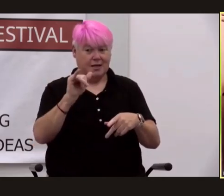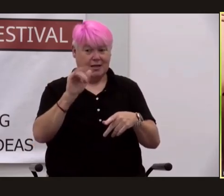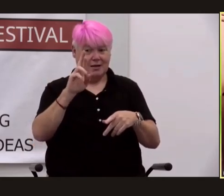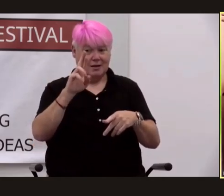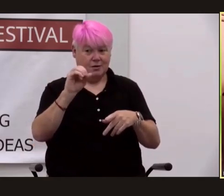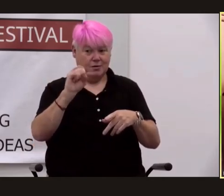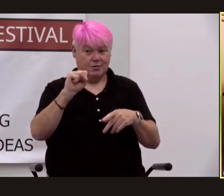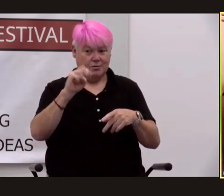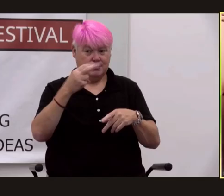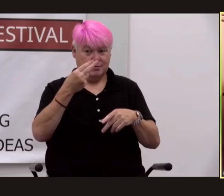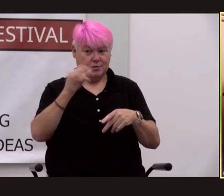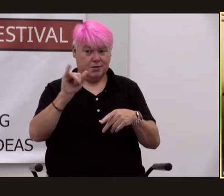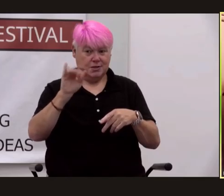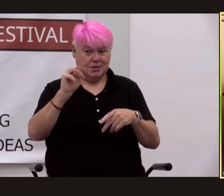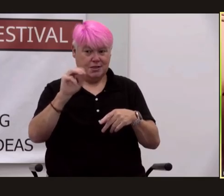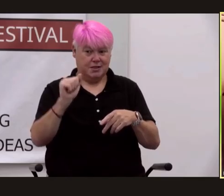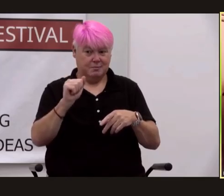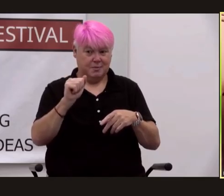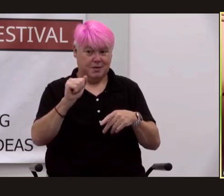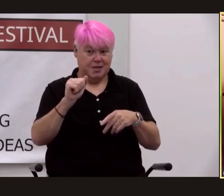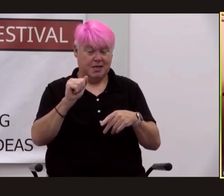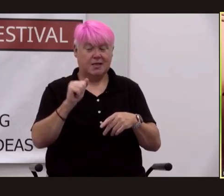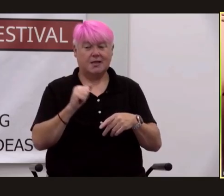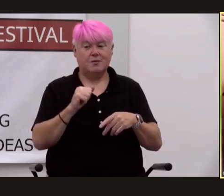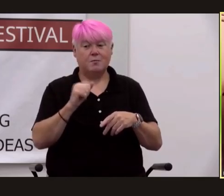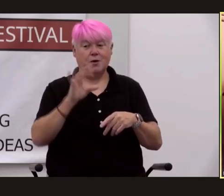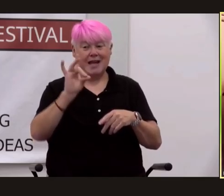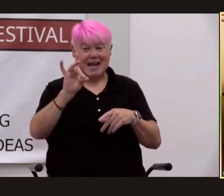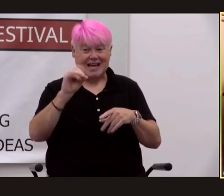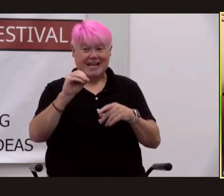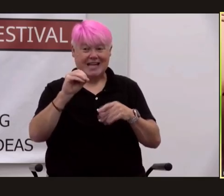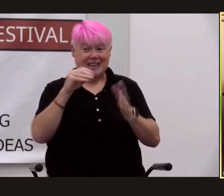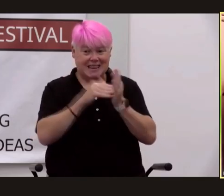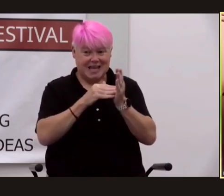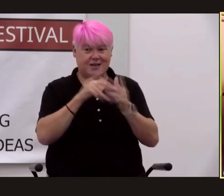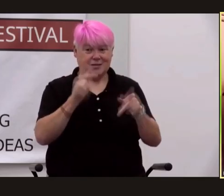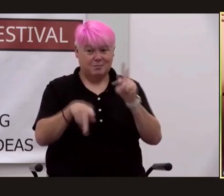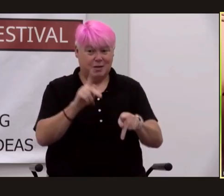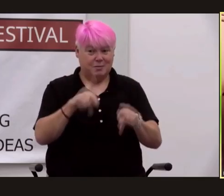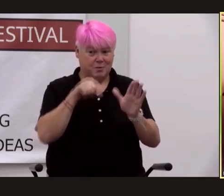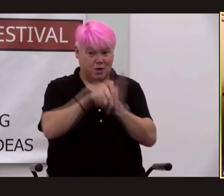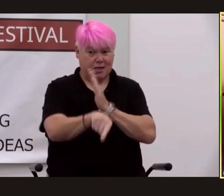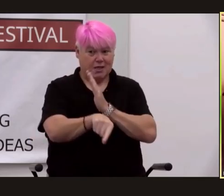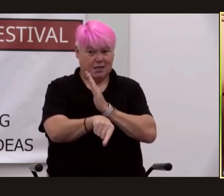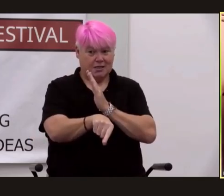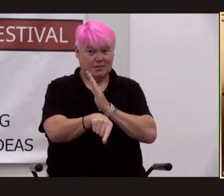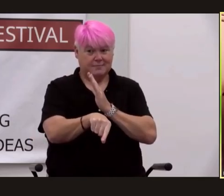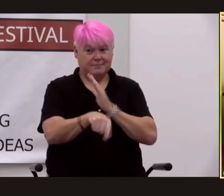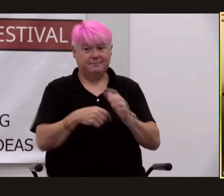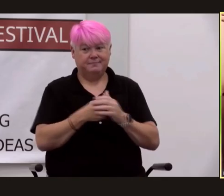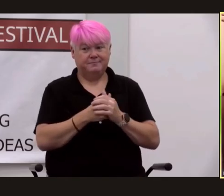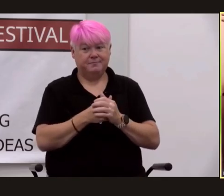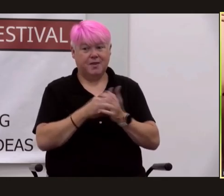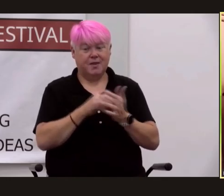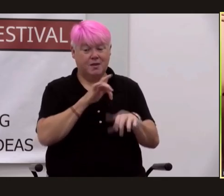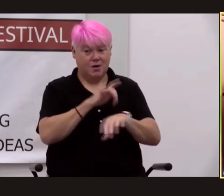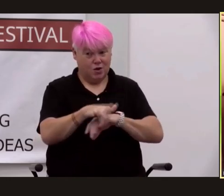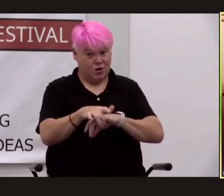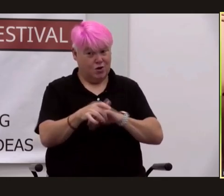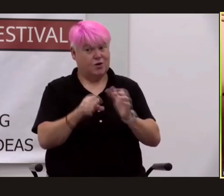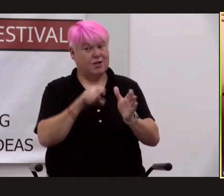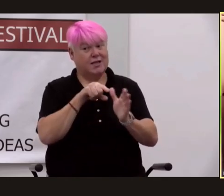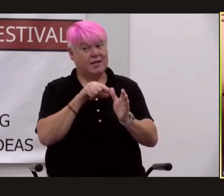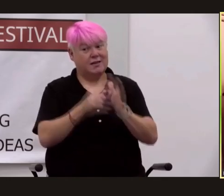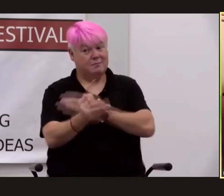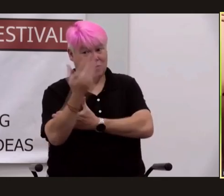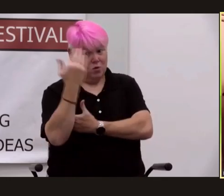where about 80 000 people were killed on the morning and it was very early morning 5 39 a.m